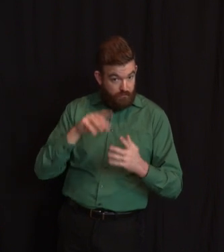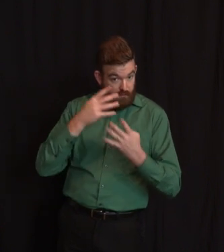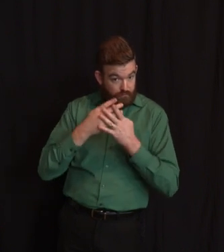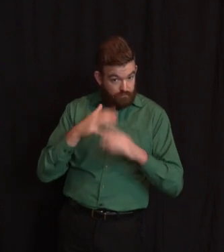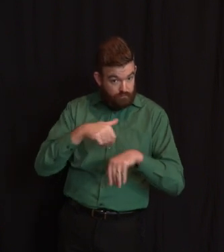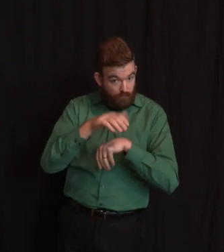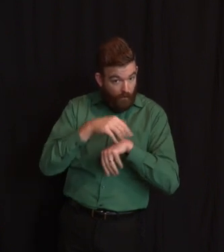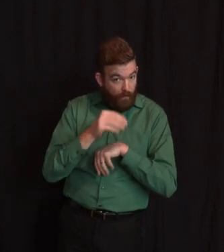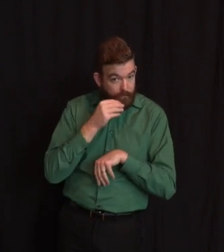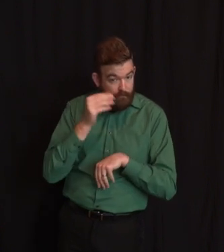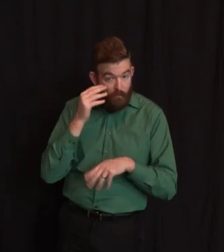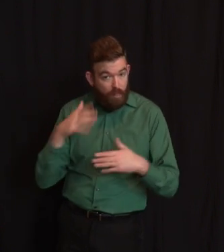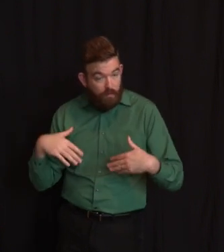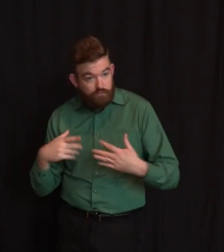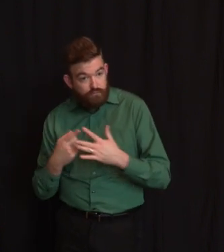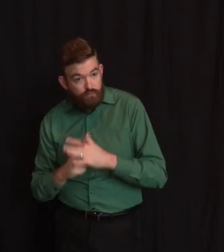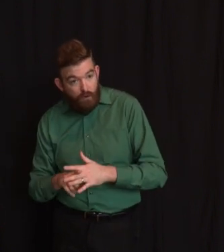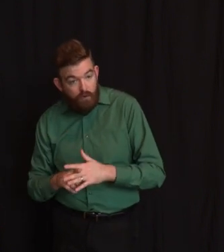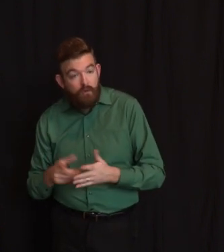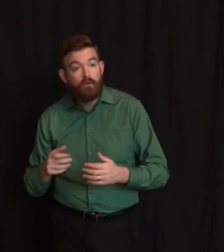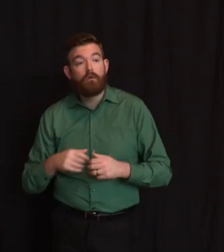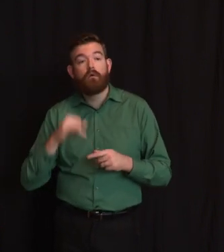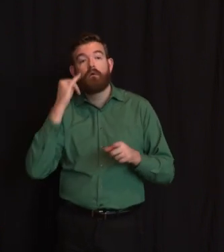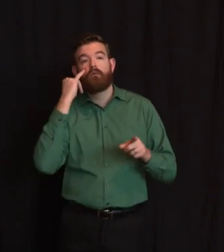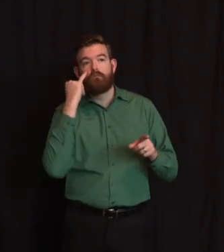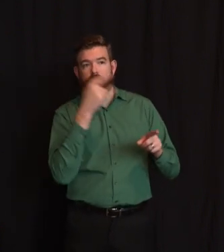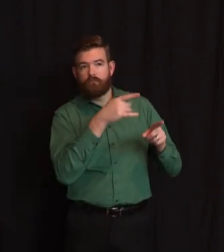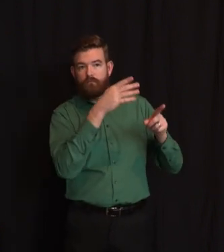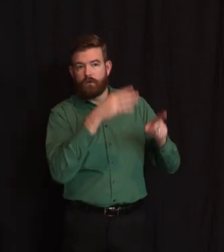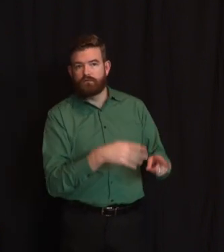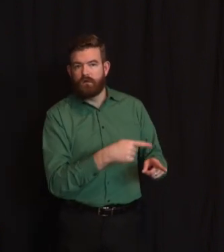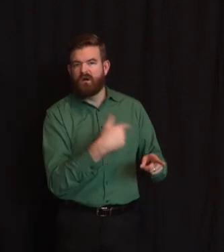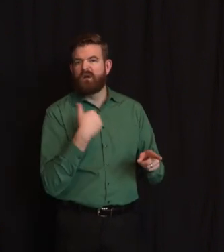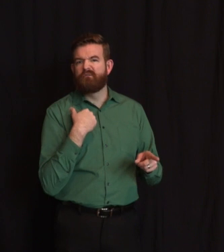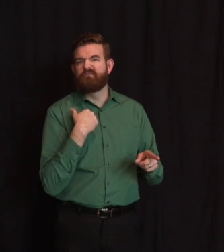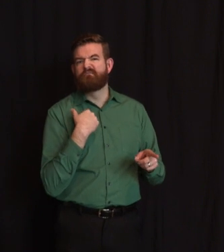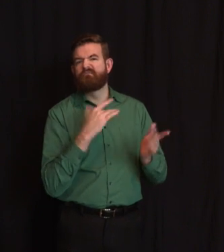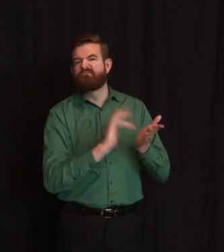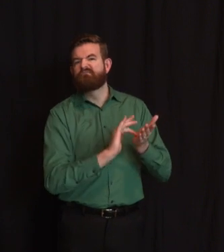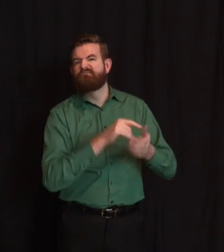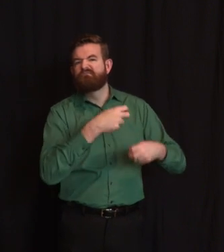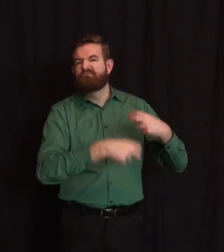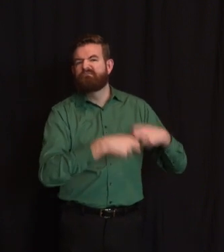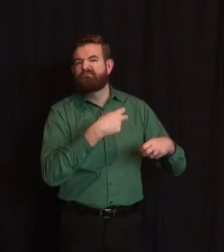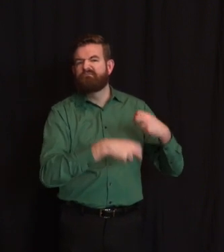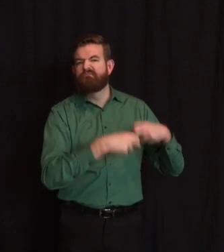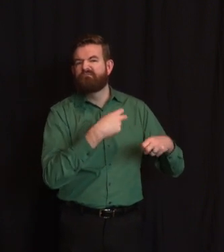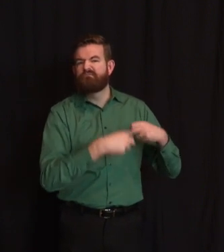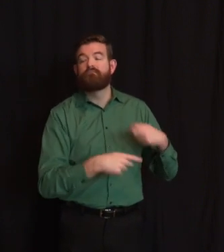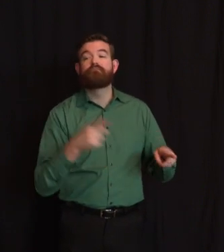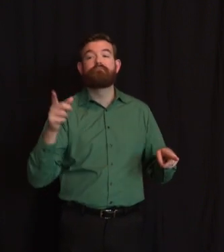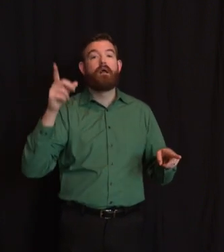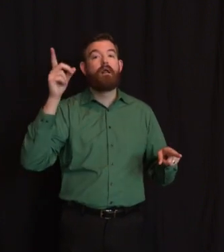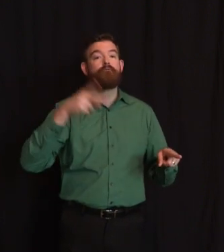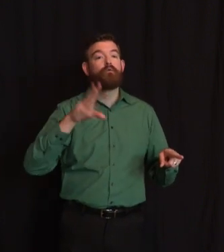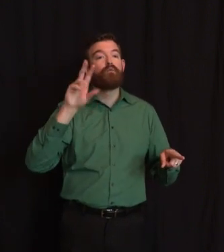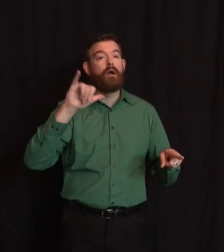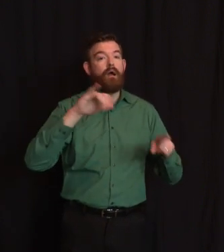i.e. a halfway house without any known cases? Without what, sorry? Without any known cases. Okay. Do you have anything for yourself? Definitely. That's it.